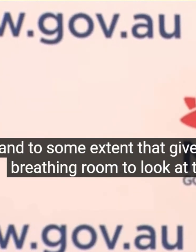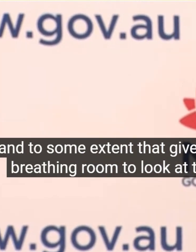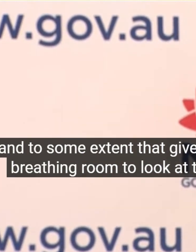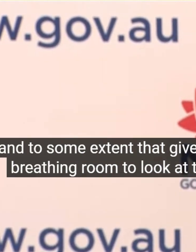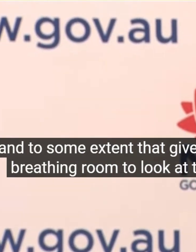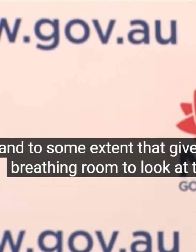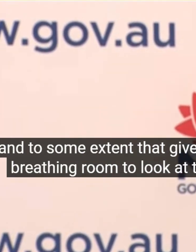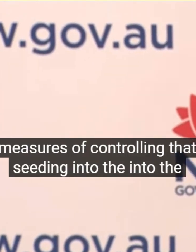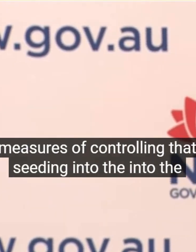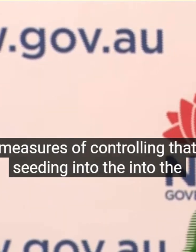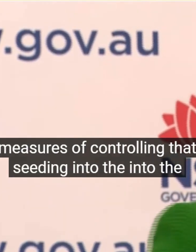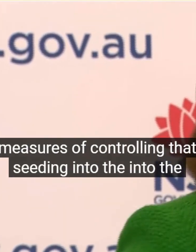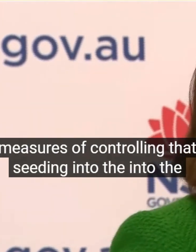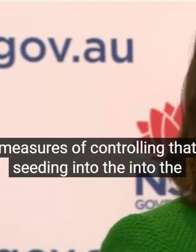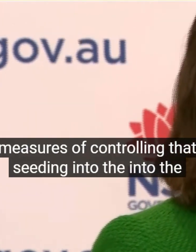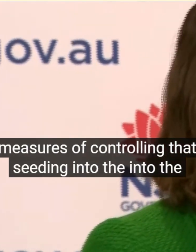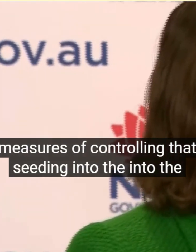Last Question Is